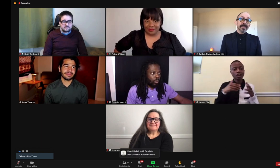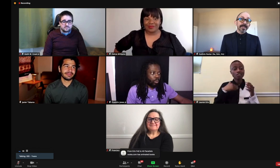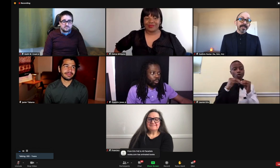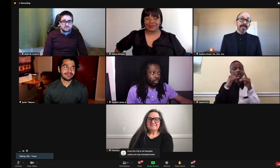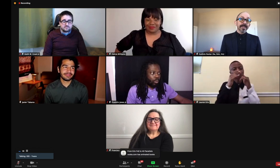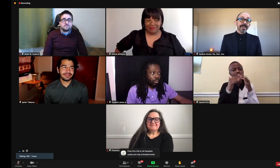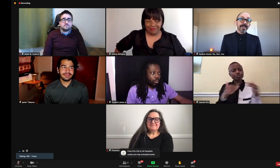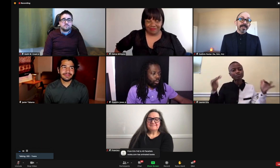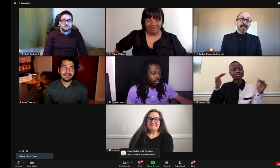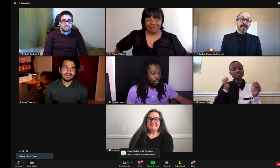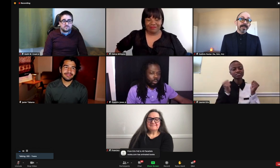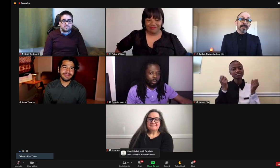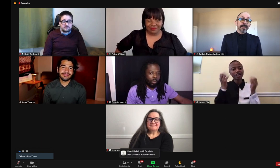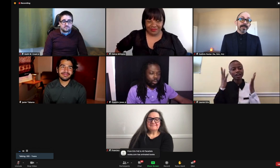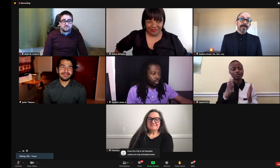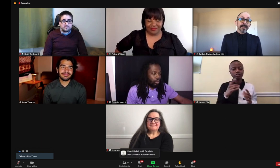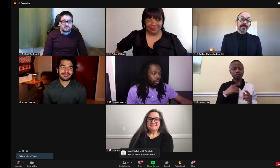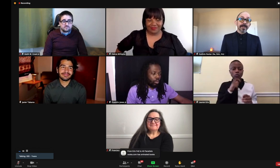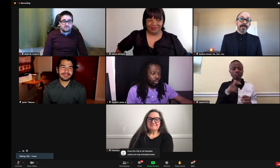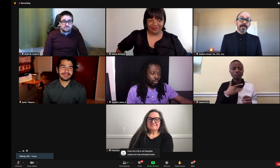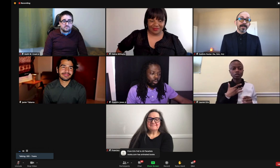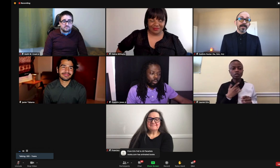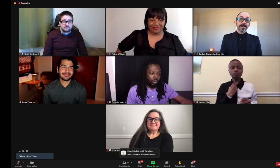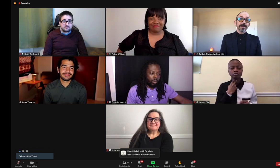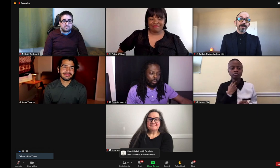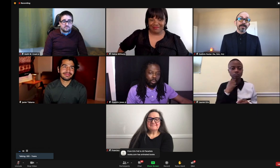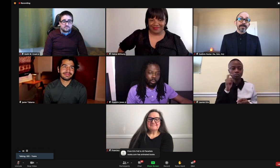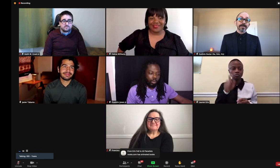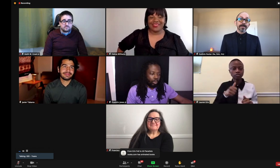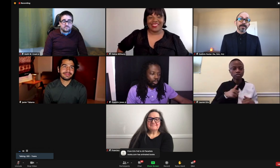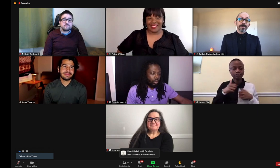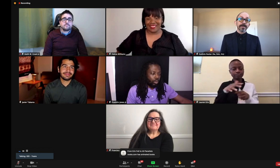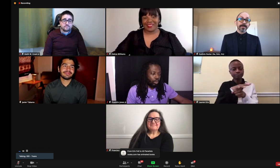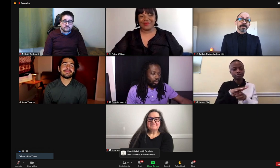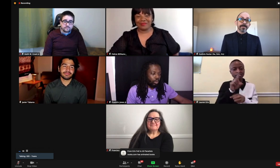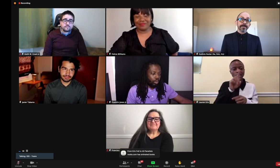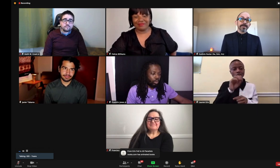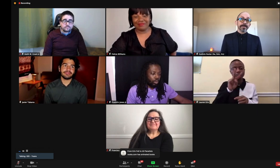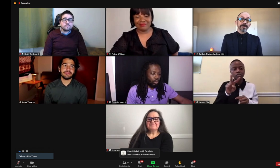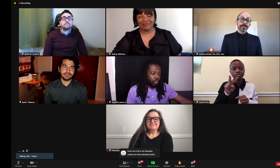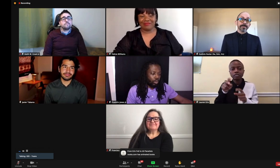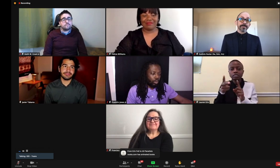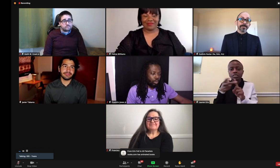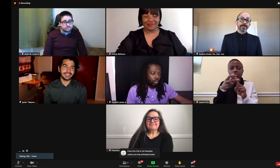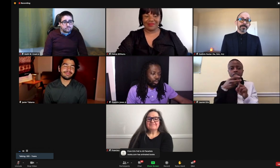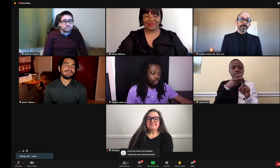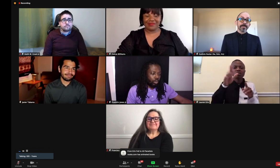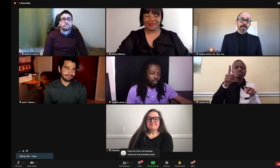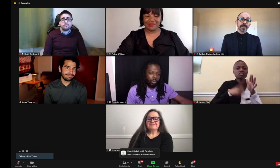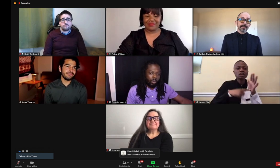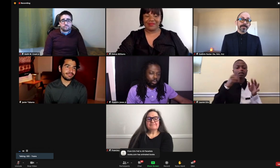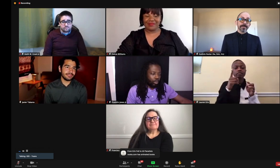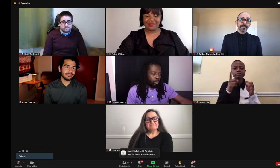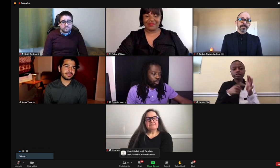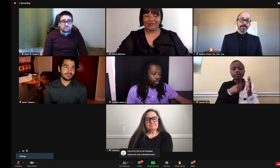multiple hubs across the city where we can have diverse signers. And they don't have to be limited to the DMV in order to be available.